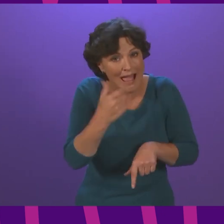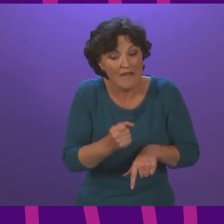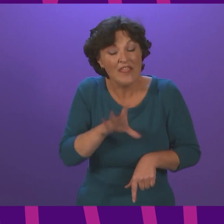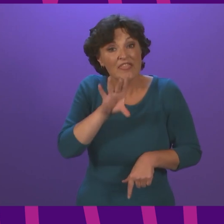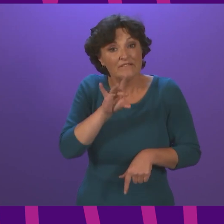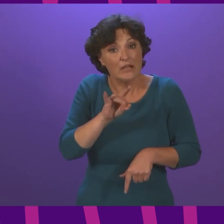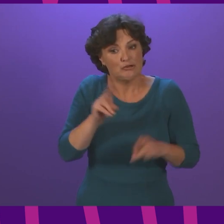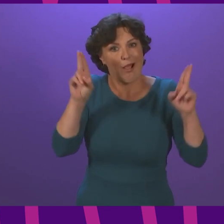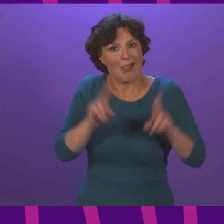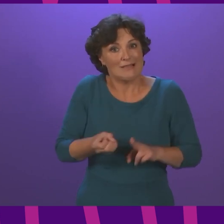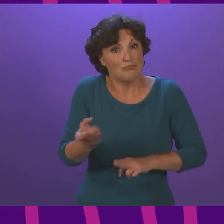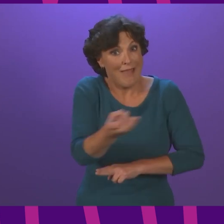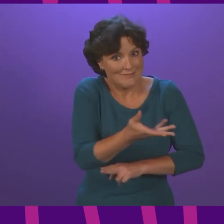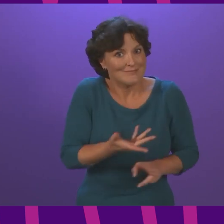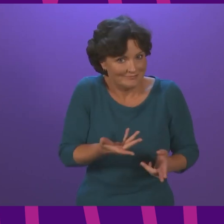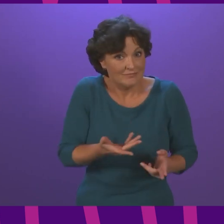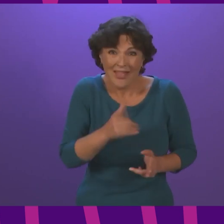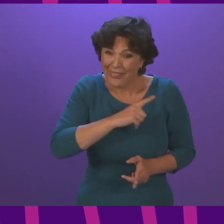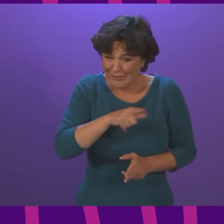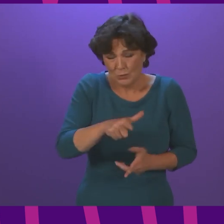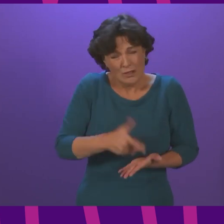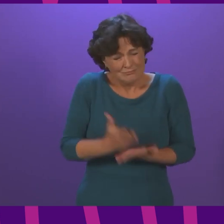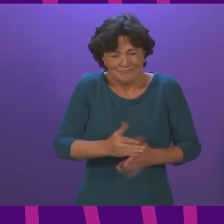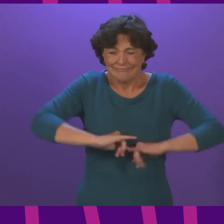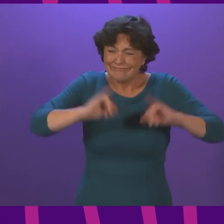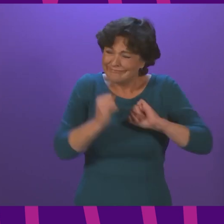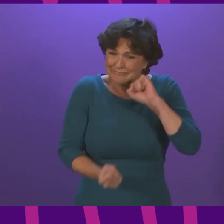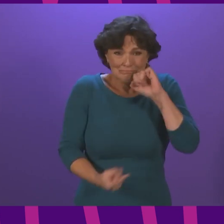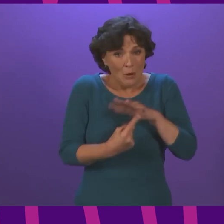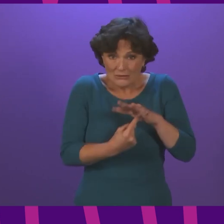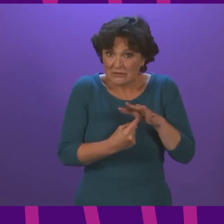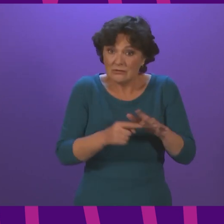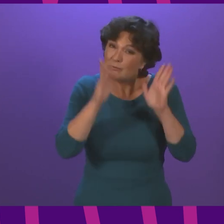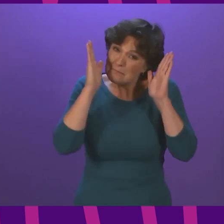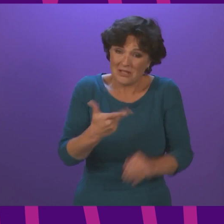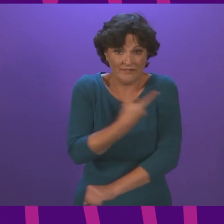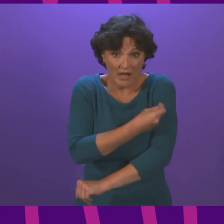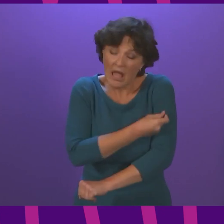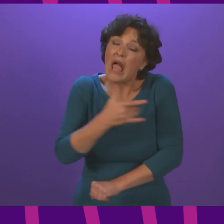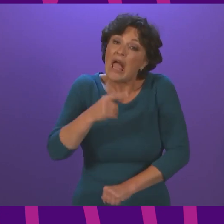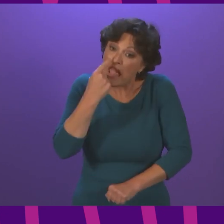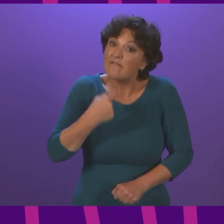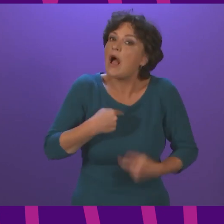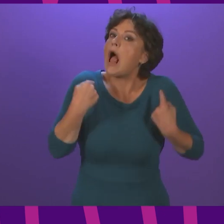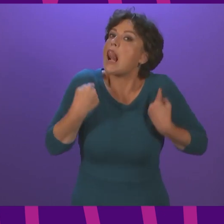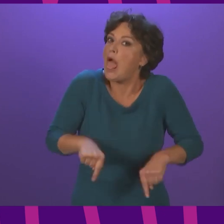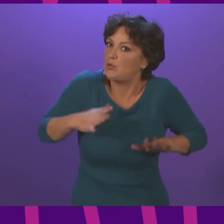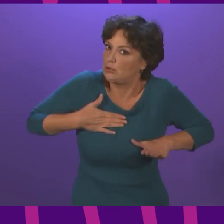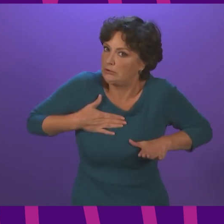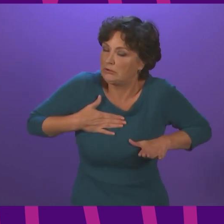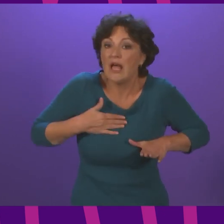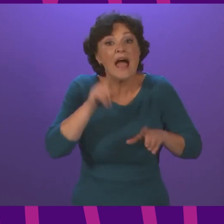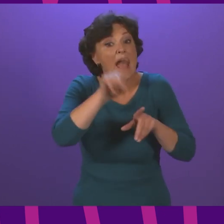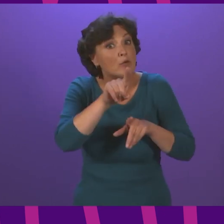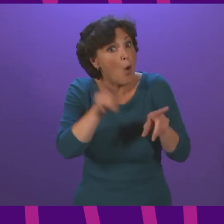underlines, again, the critical importance of all of us getting vaccinated if we are eligible, and that includes, of course, getting a booster jag